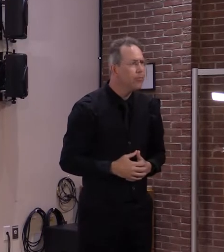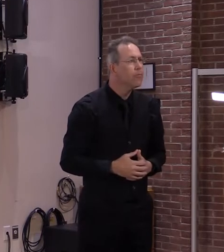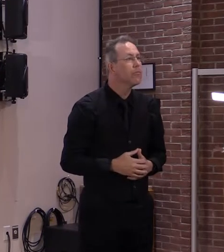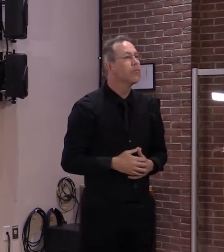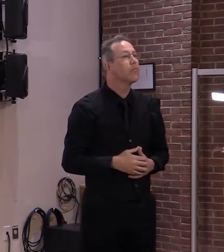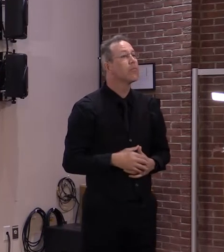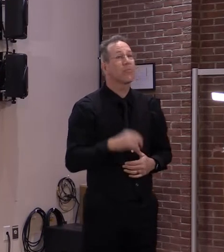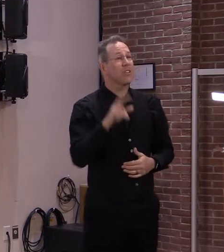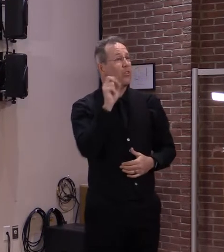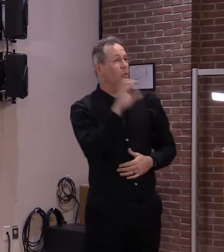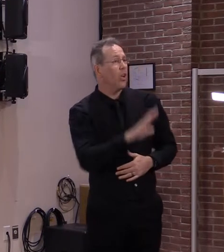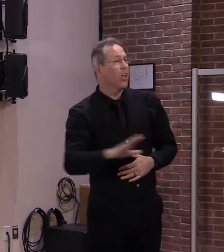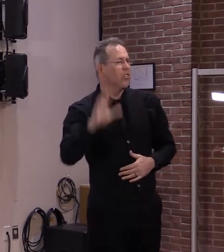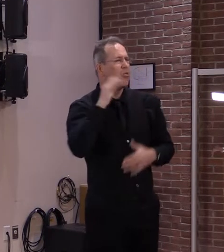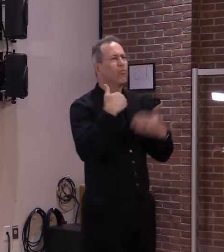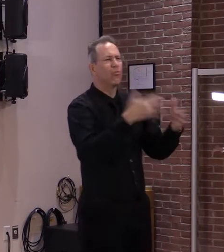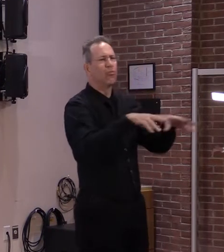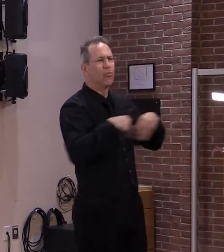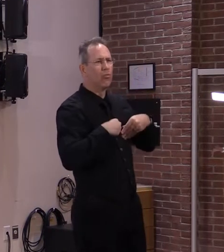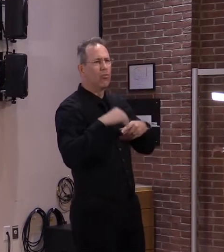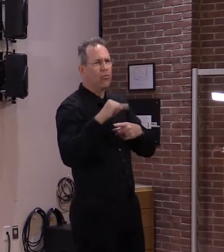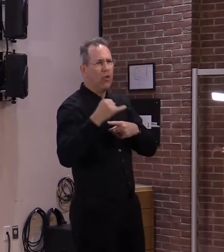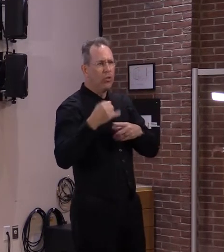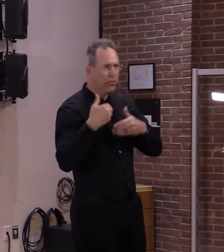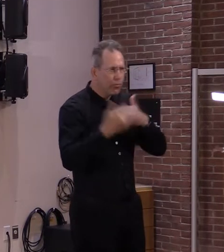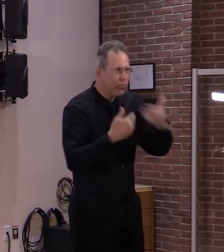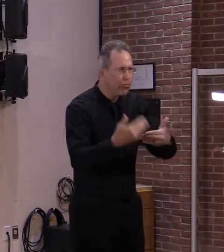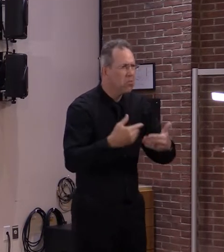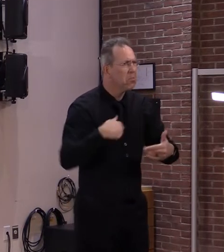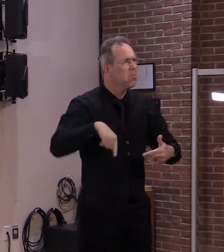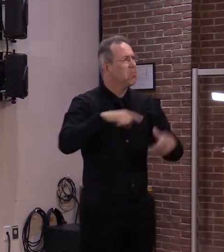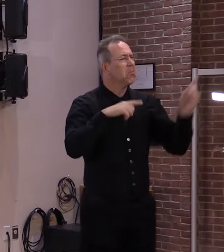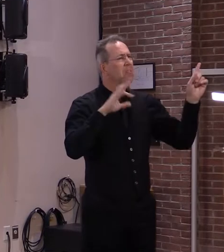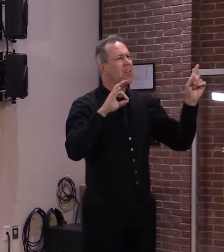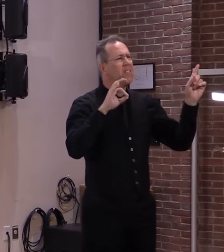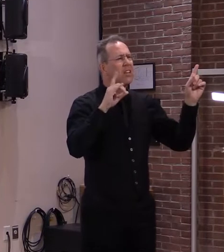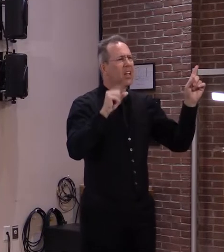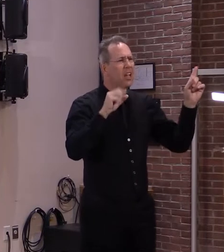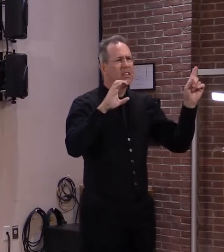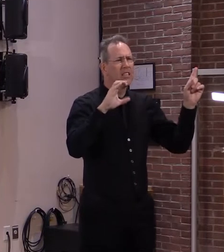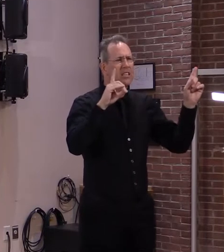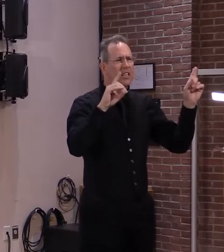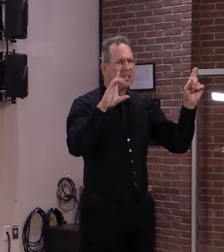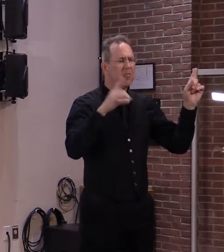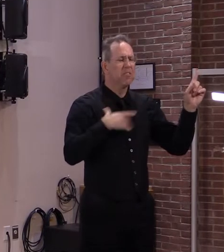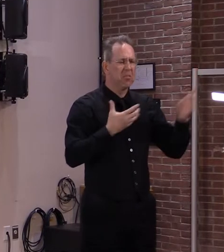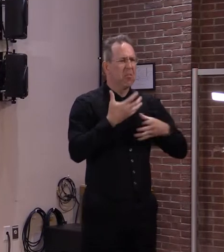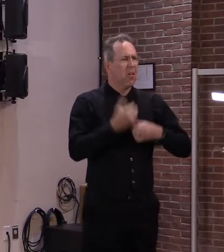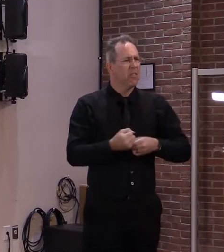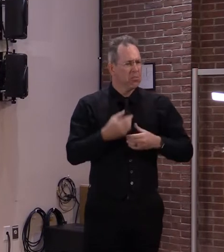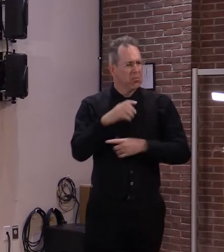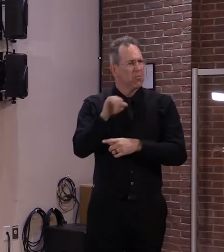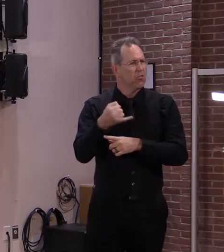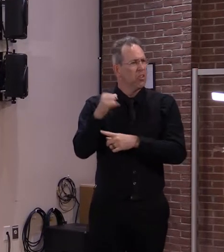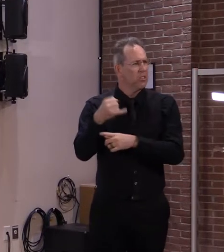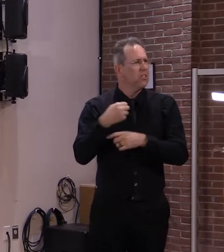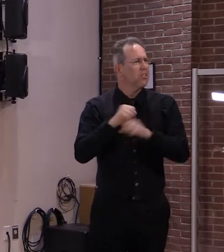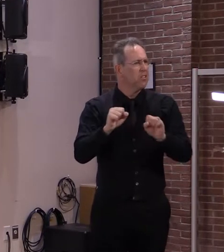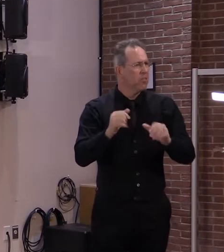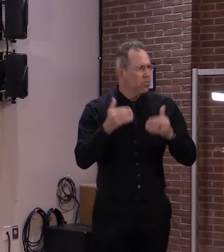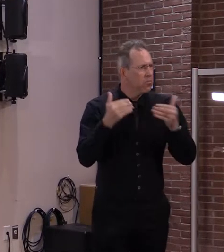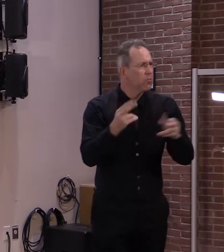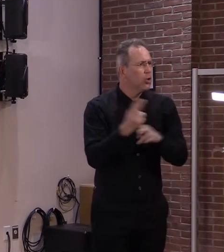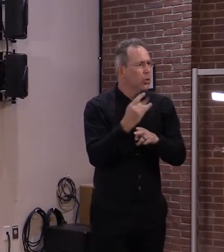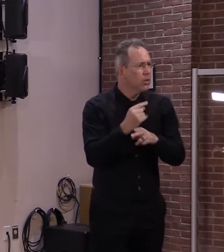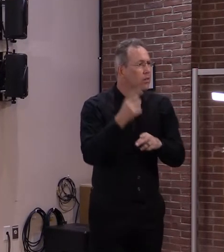have confidence that this vaccine is safe and effective at preventing COVID-19. The FDA has